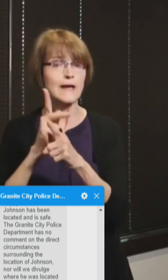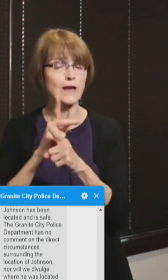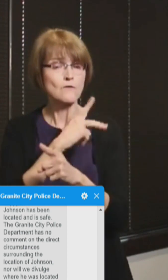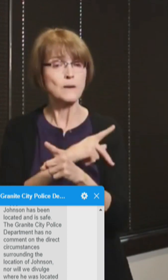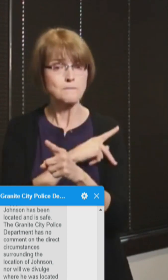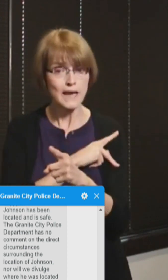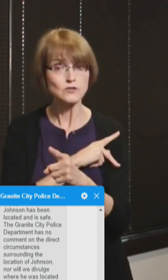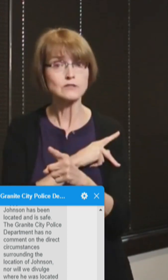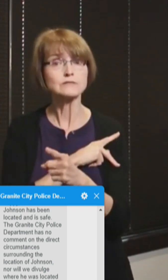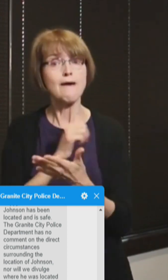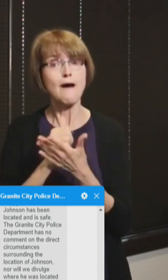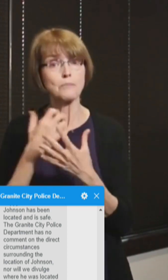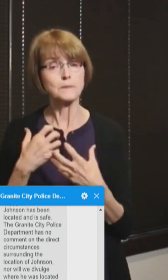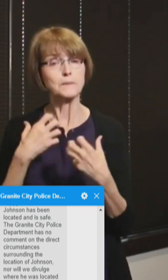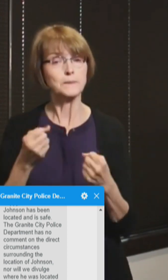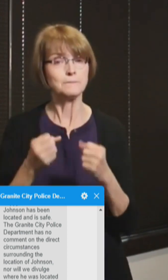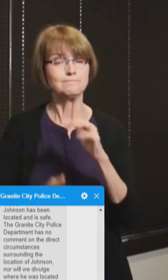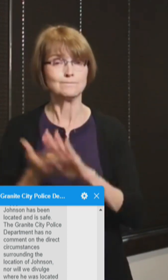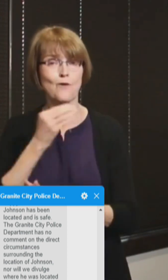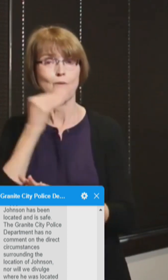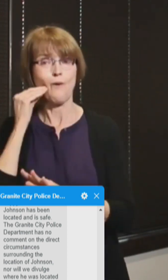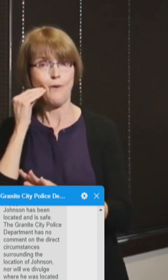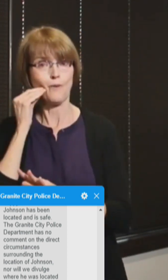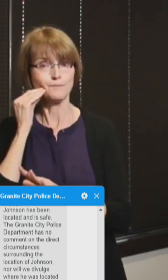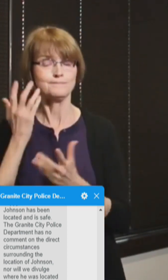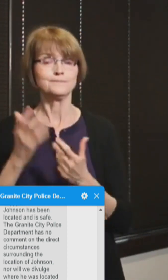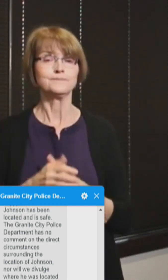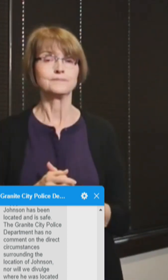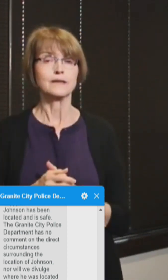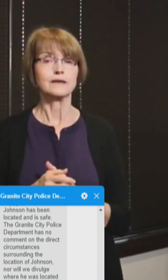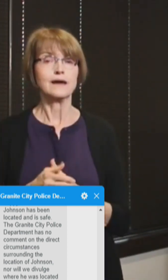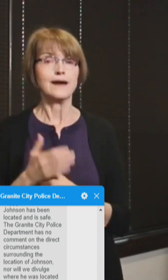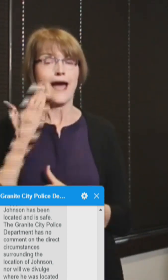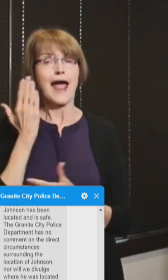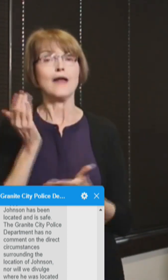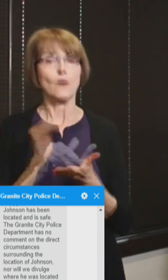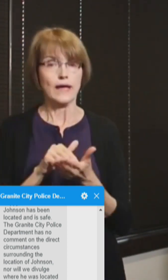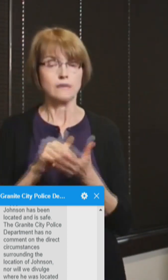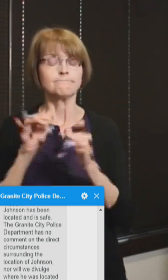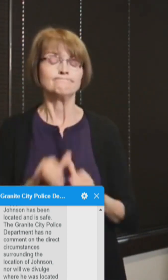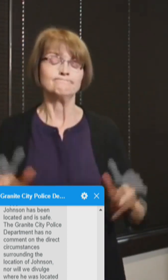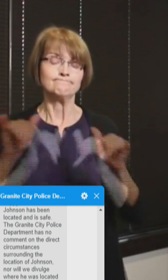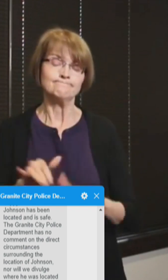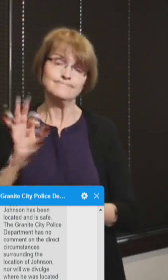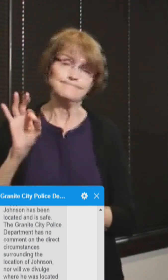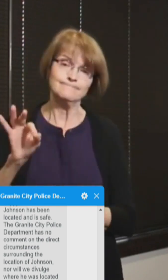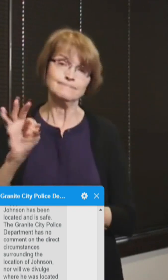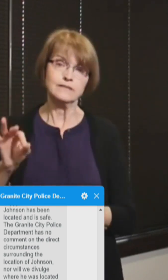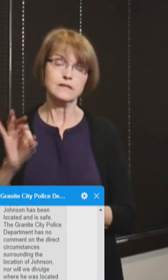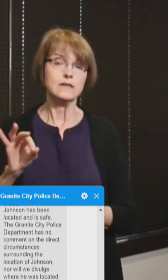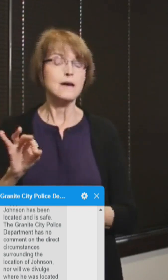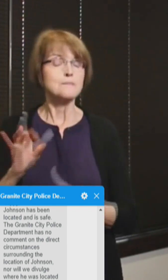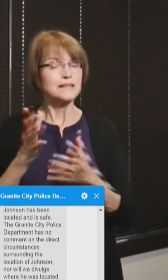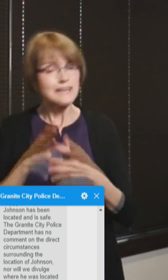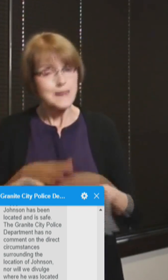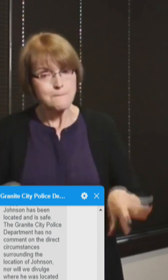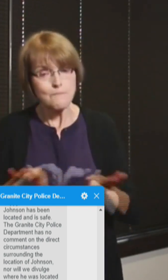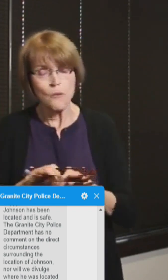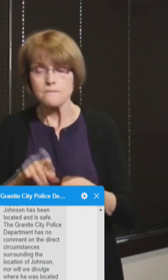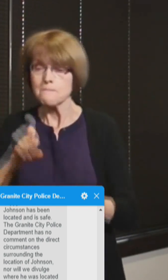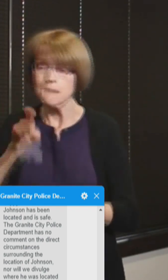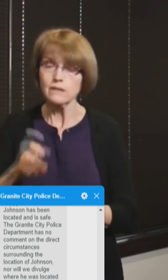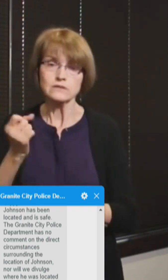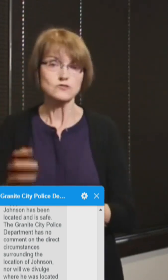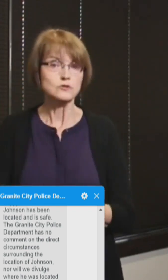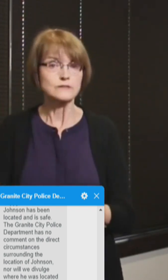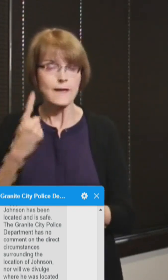home to their families. So I know, again, I must sound like a broken record, but it's really important for everybody to understand